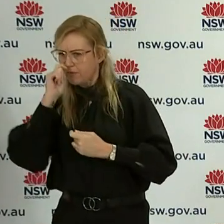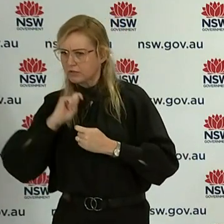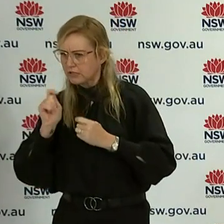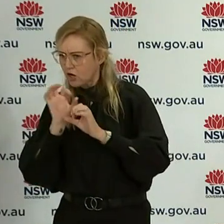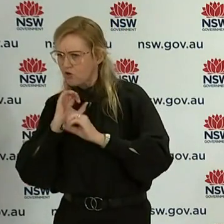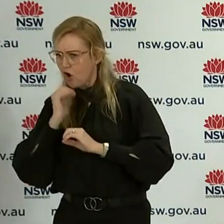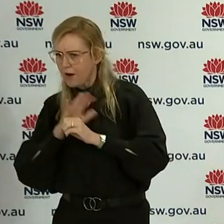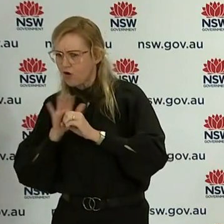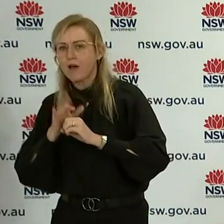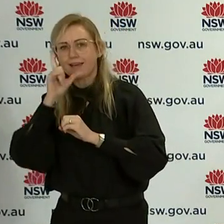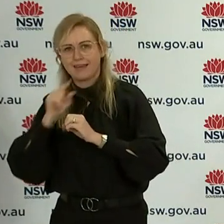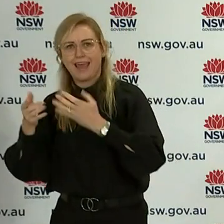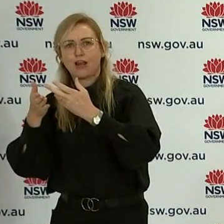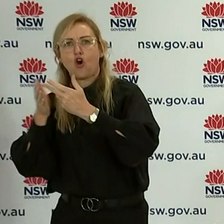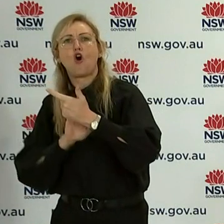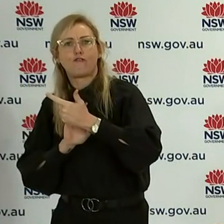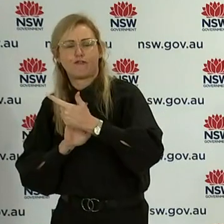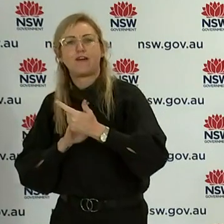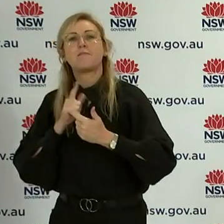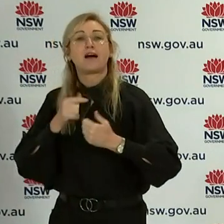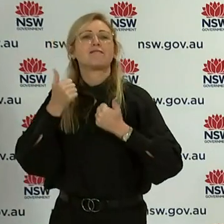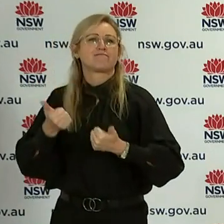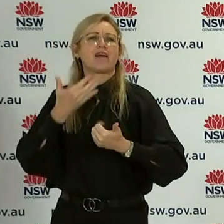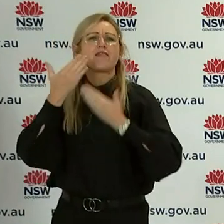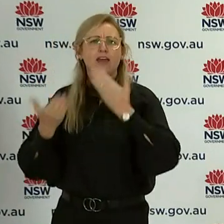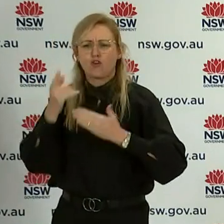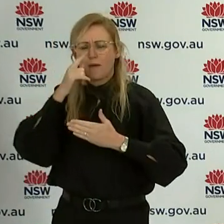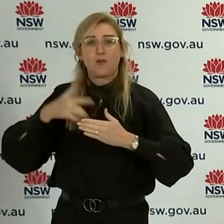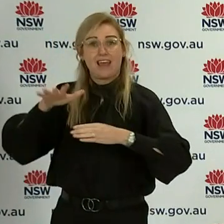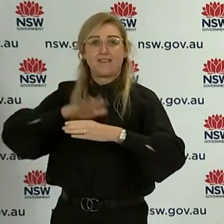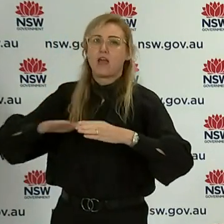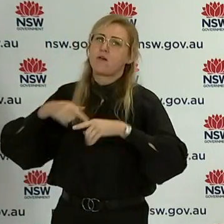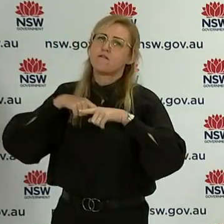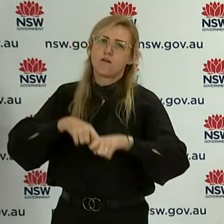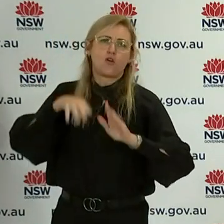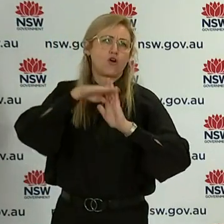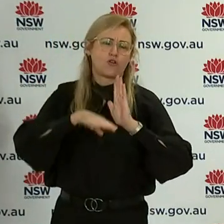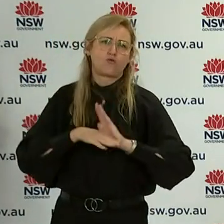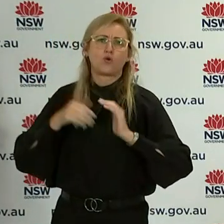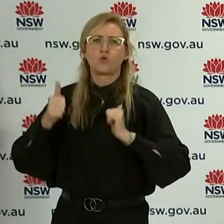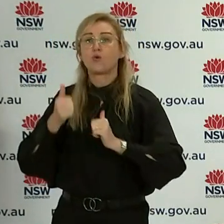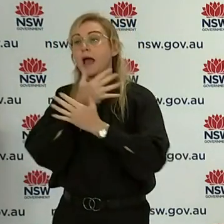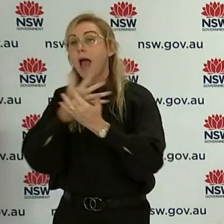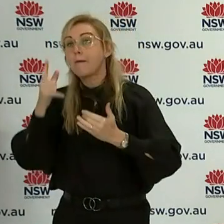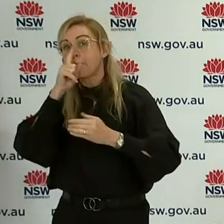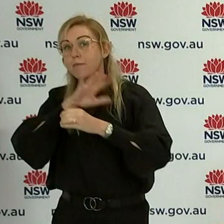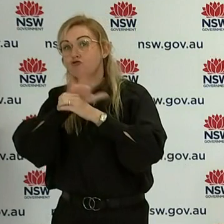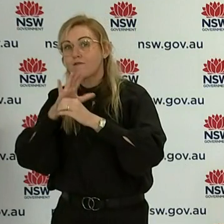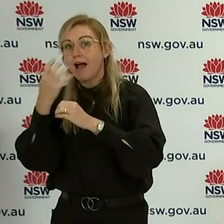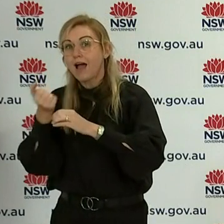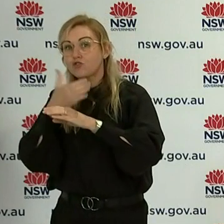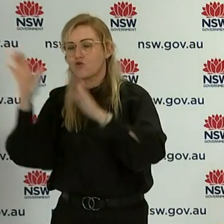those areas of concern. And congratulations to people in that area who've been following the advice, doing the right thing and have seen a reduction in the number of cases.